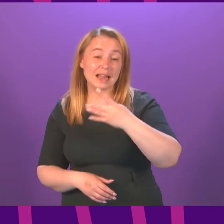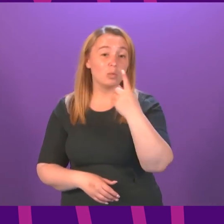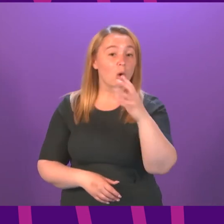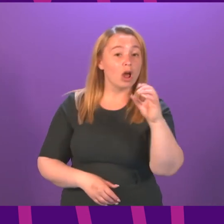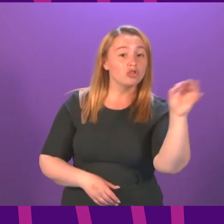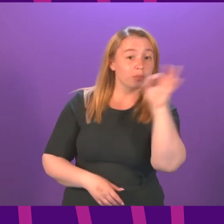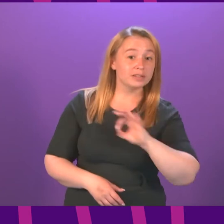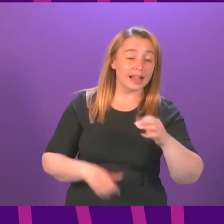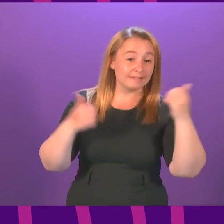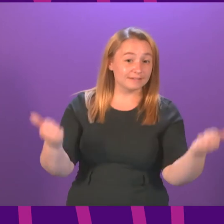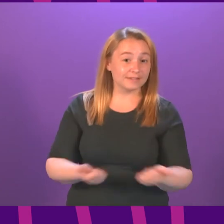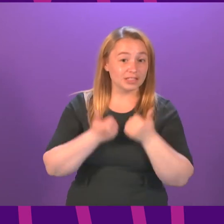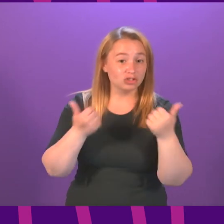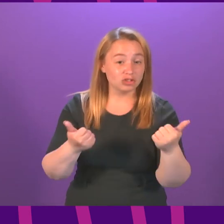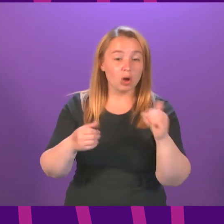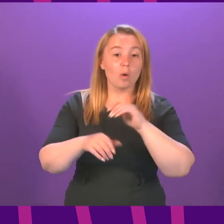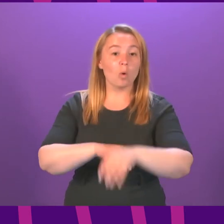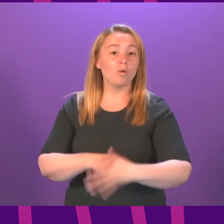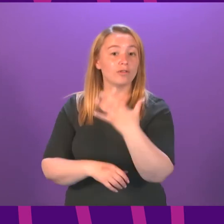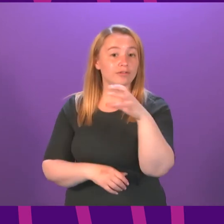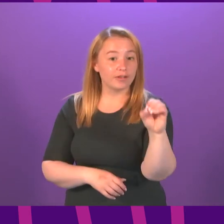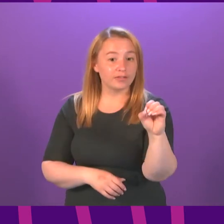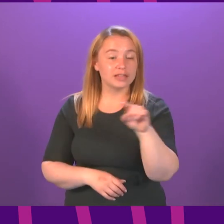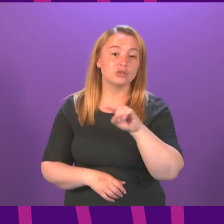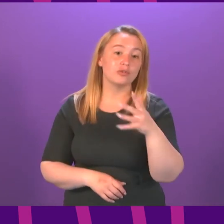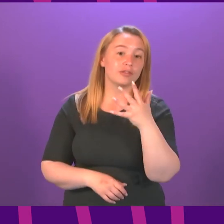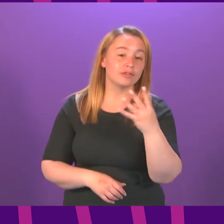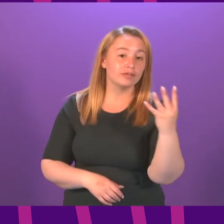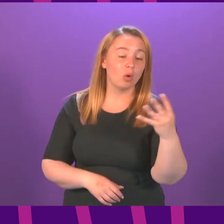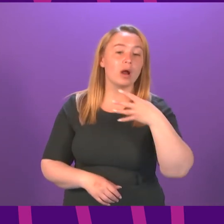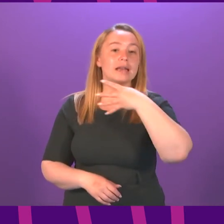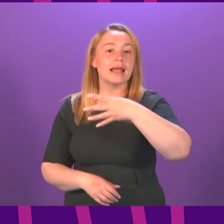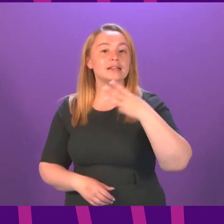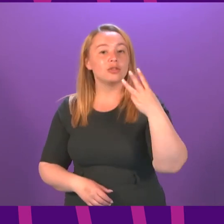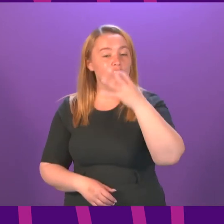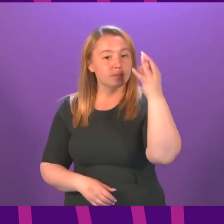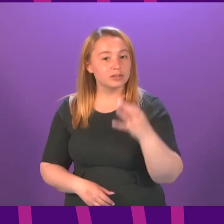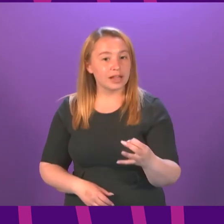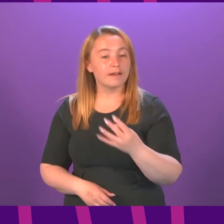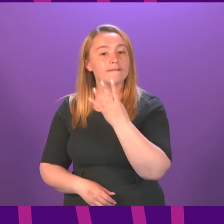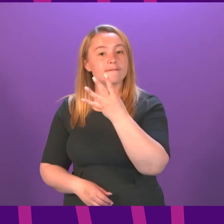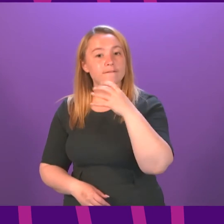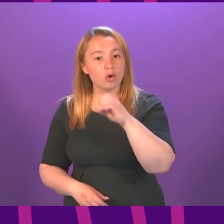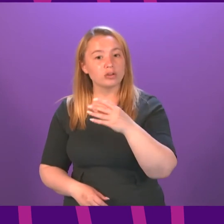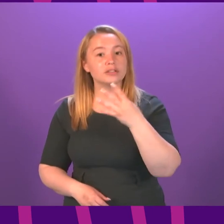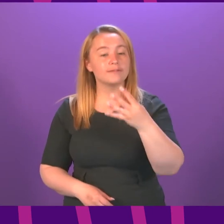done over 50 50 to 54 93% done 40 to 49 86% 30